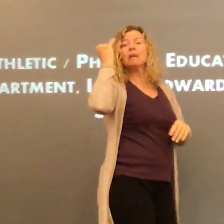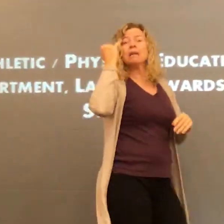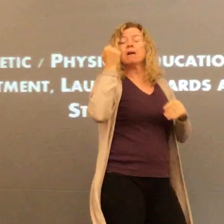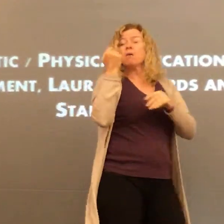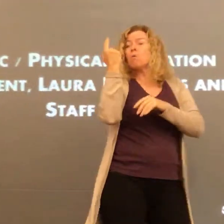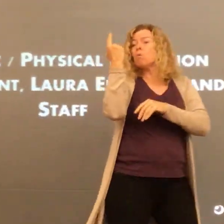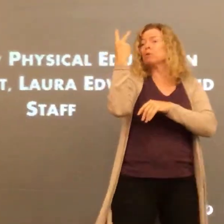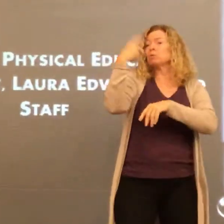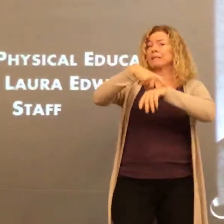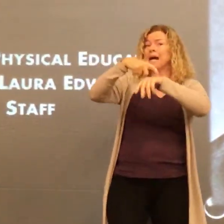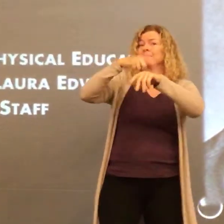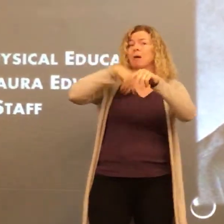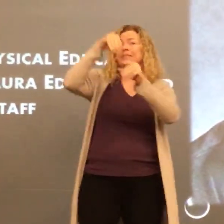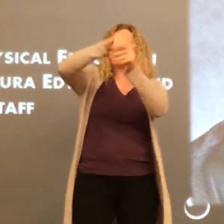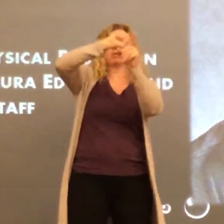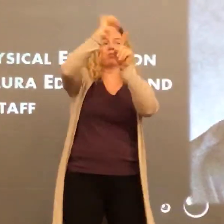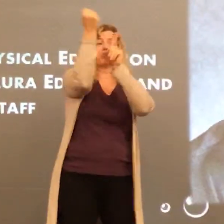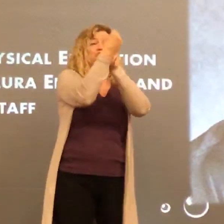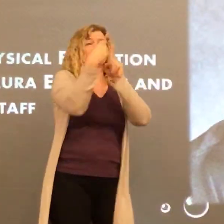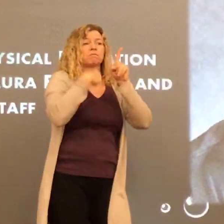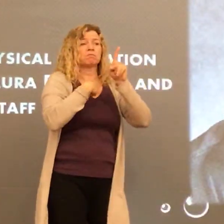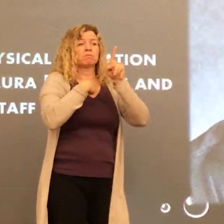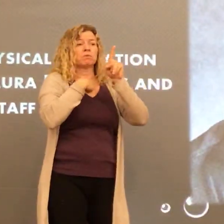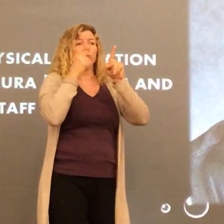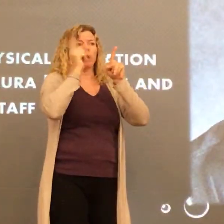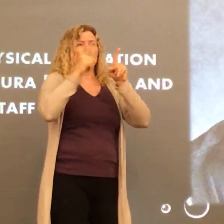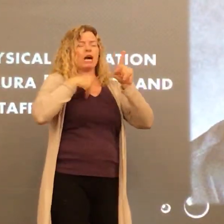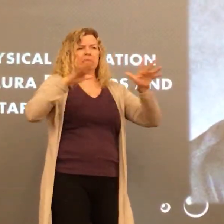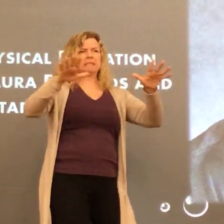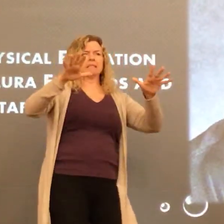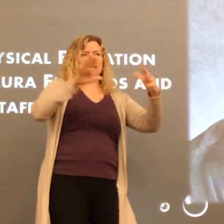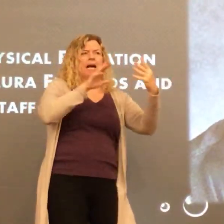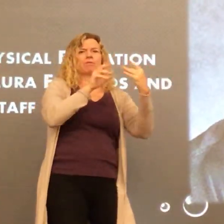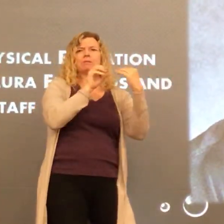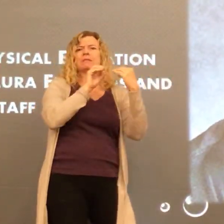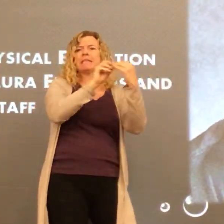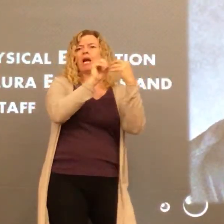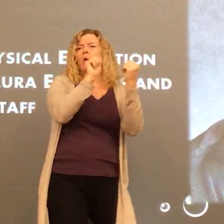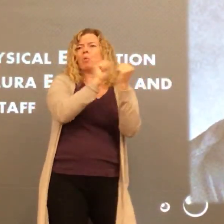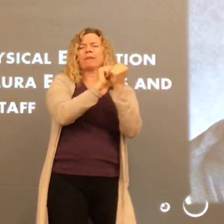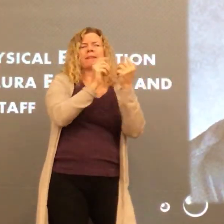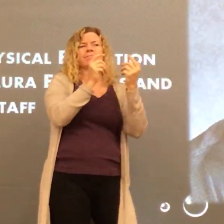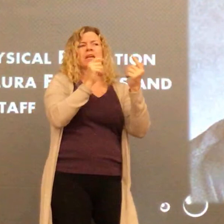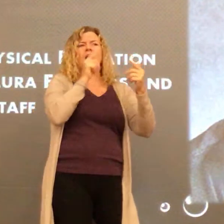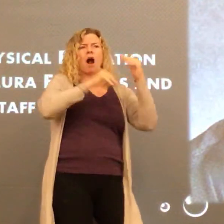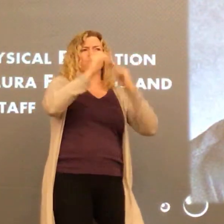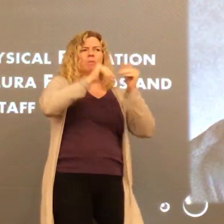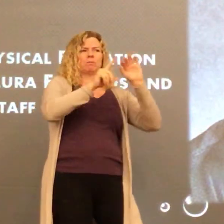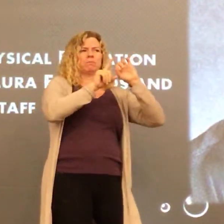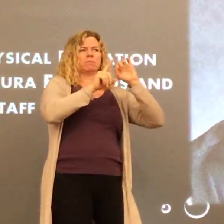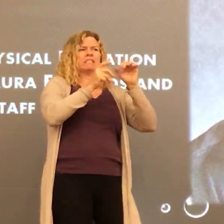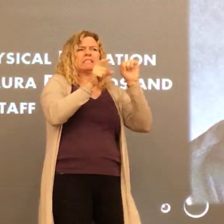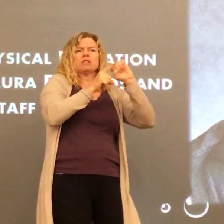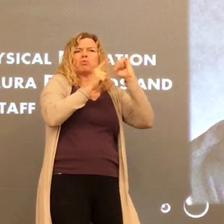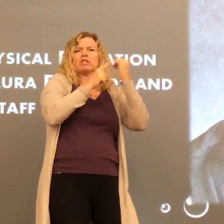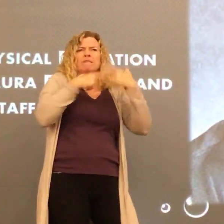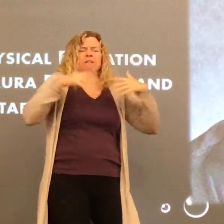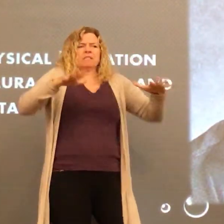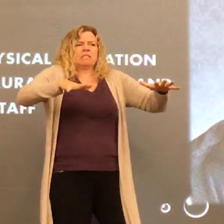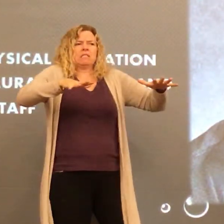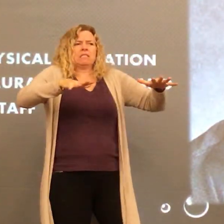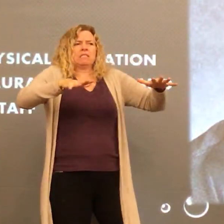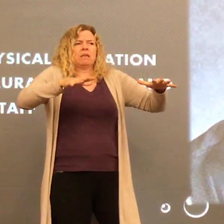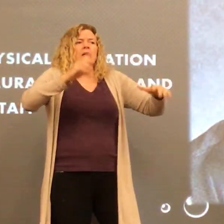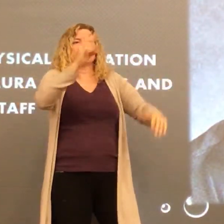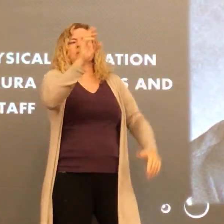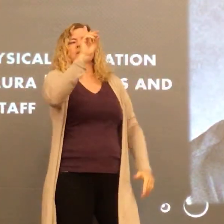You never had to worry with his presence. A couple of times. In fact, I was in a situation where it, you know, it got a little disgruntled, um,